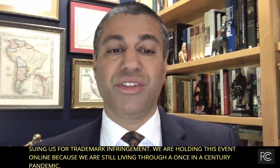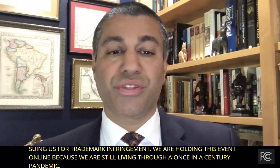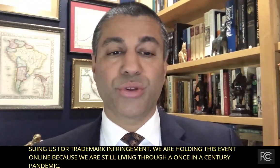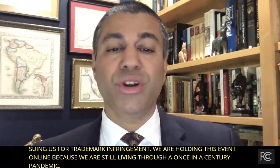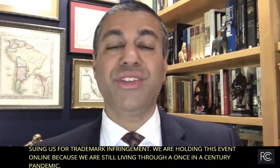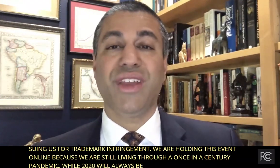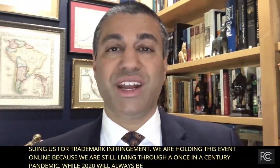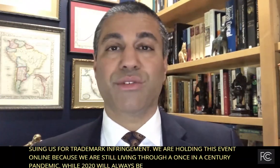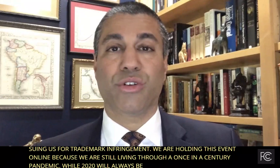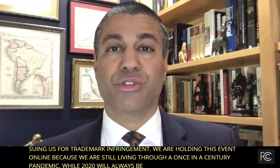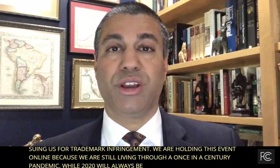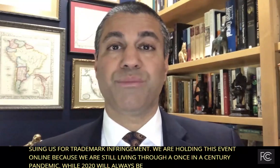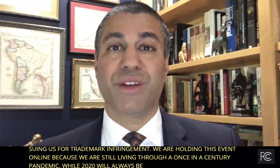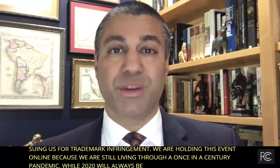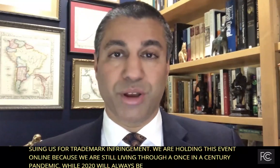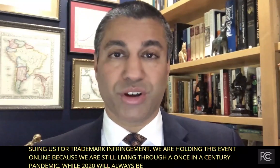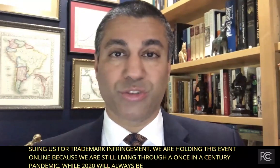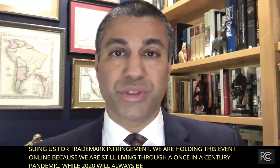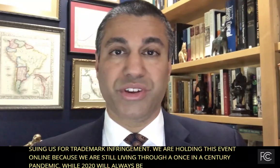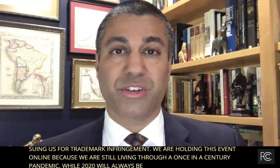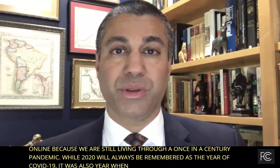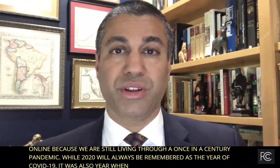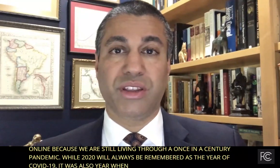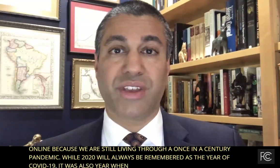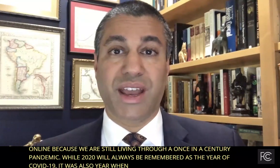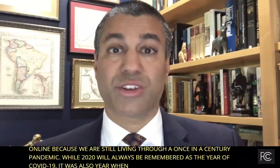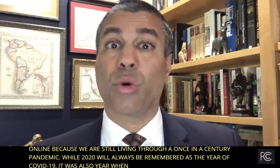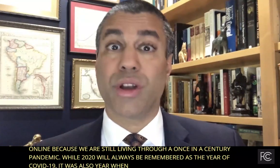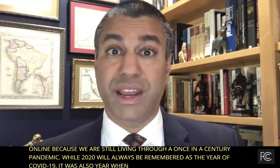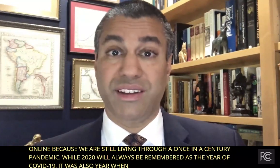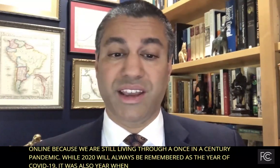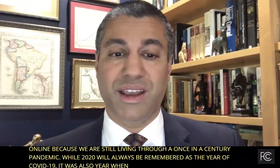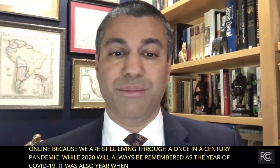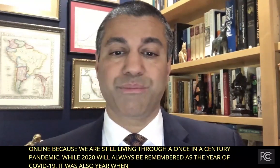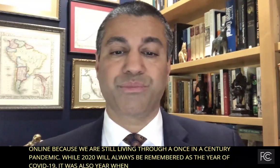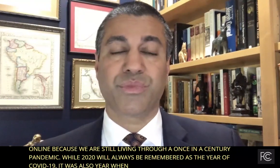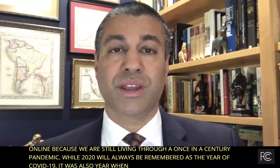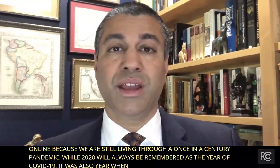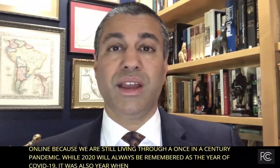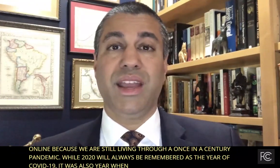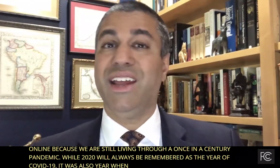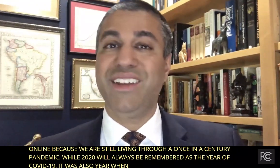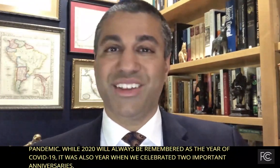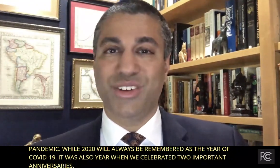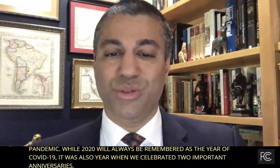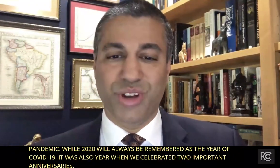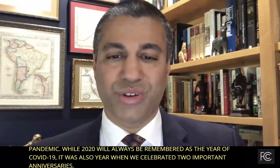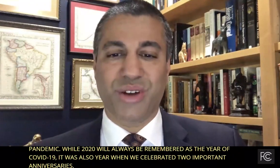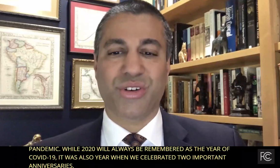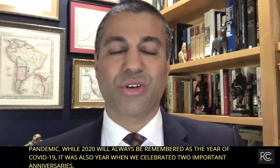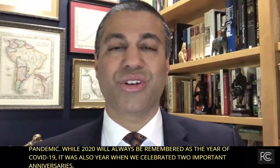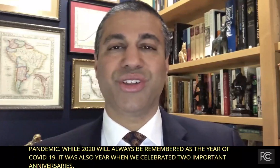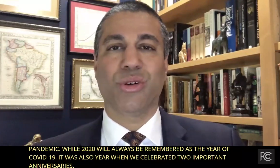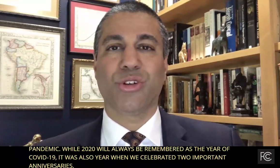celebrated the 30th anniversary of the Americans with Disabilities Act, or ADA. And, as you no doubt heard on the earlier